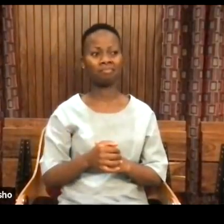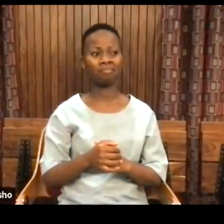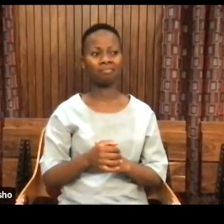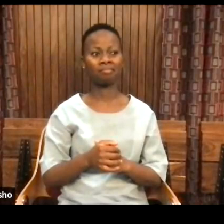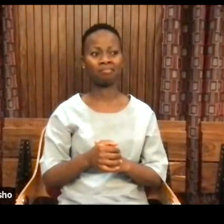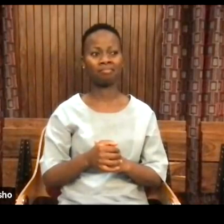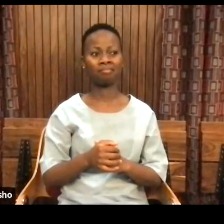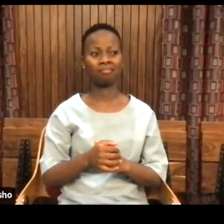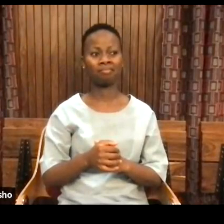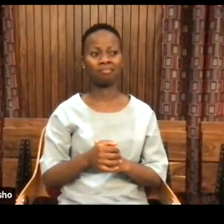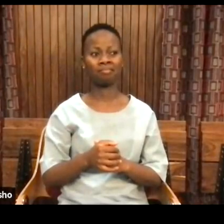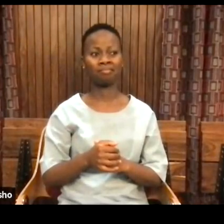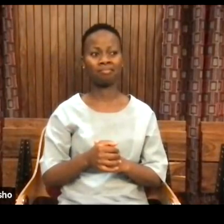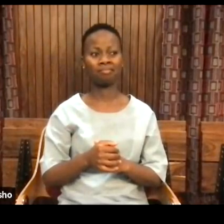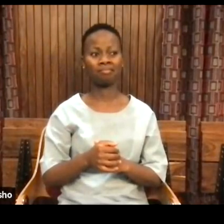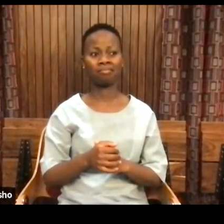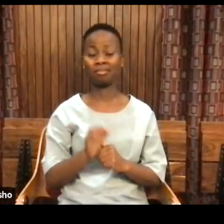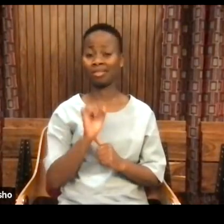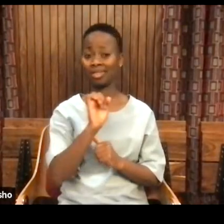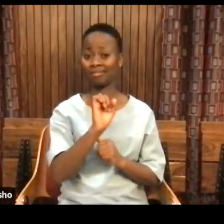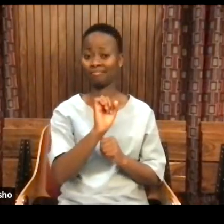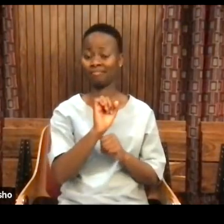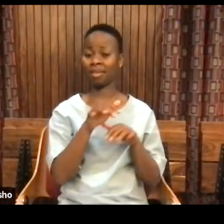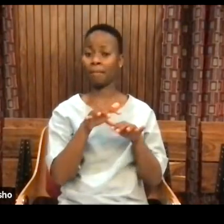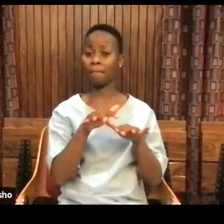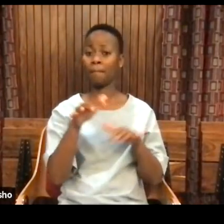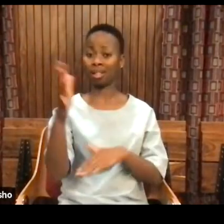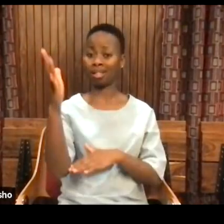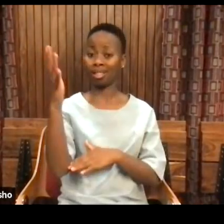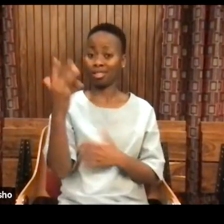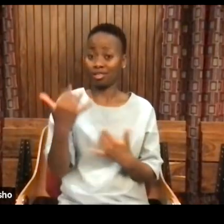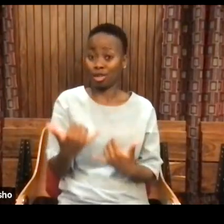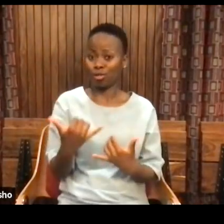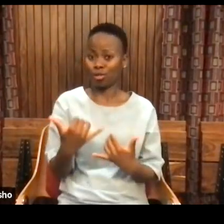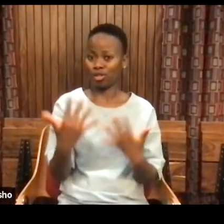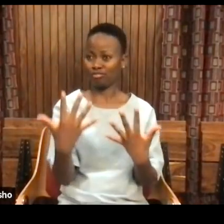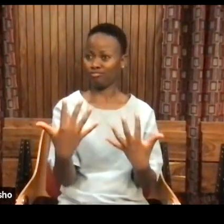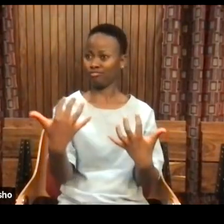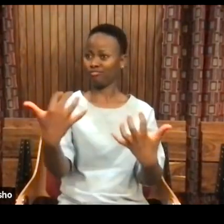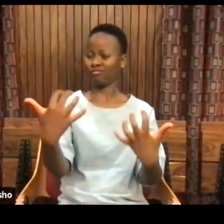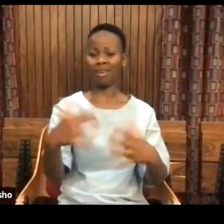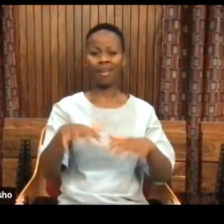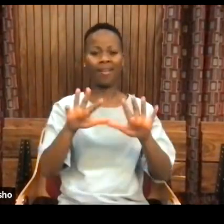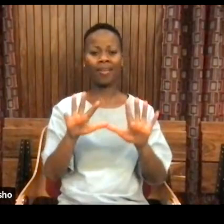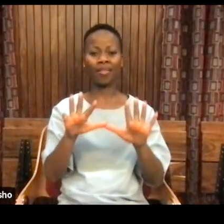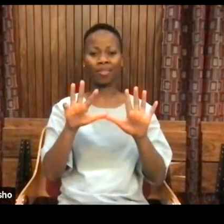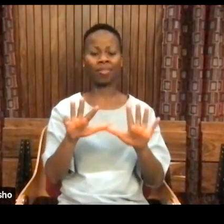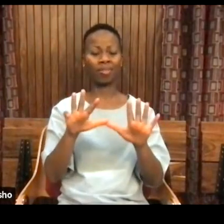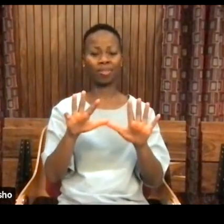and this public lecture that is part of our ninth